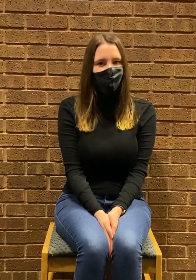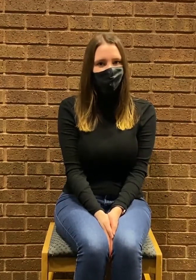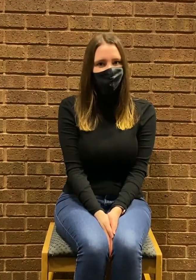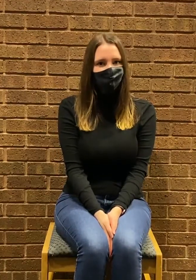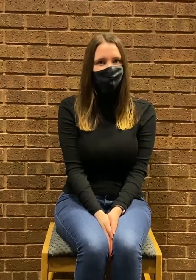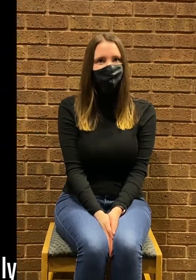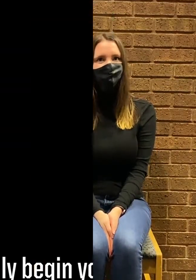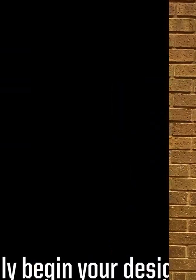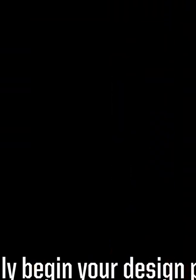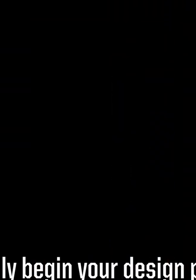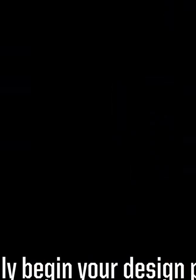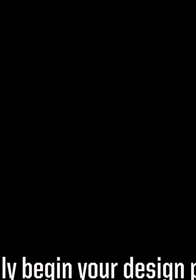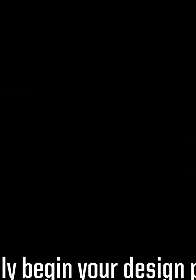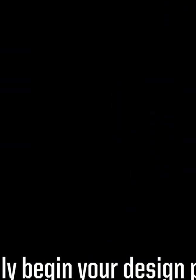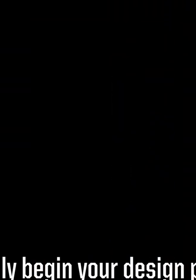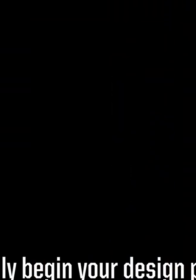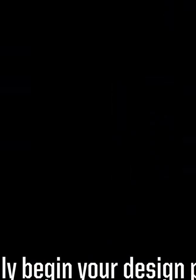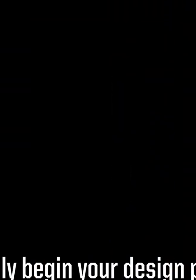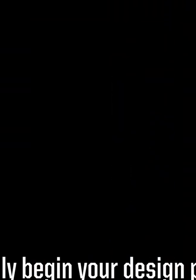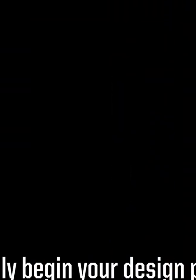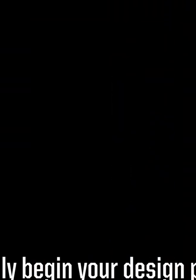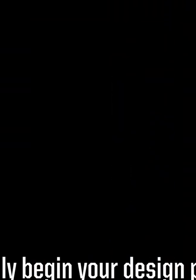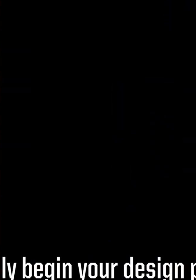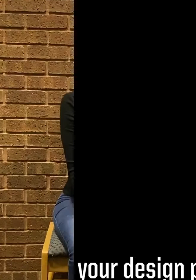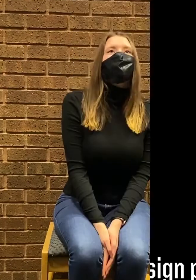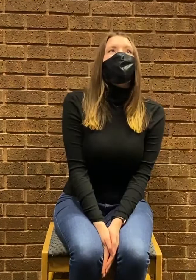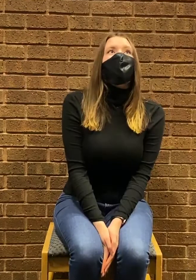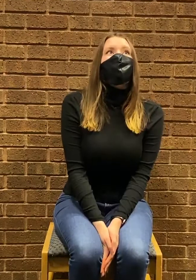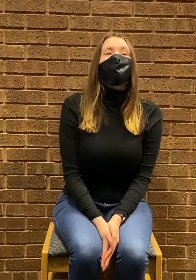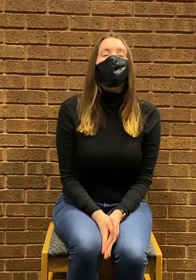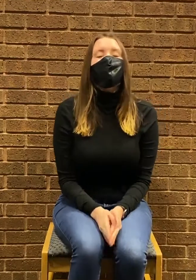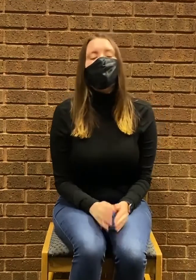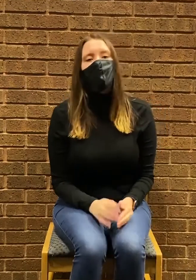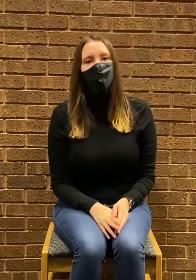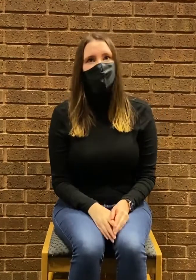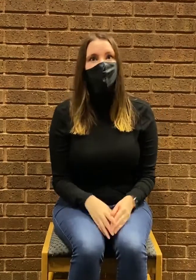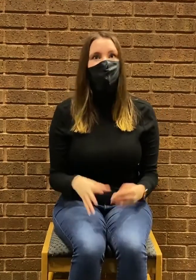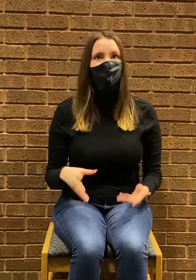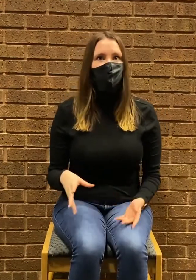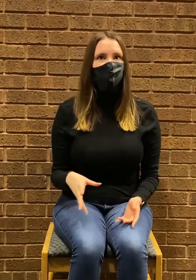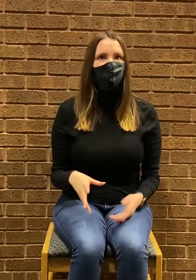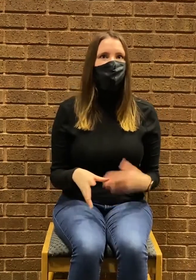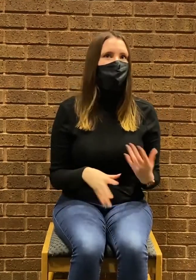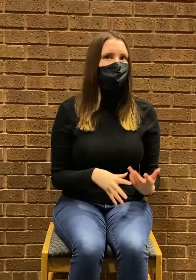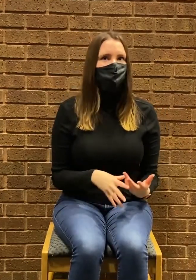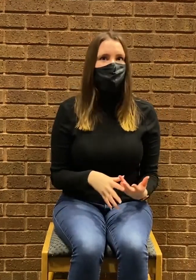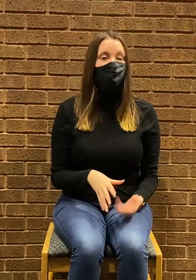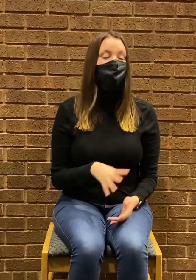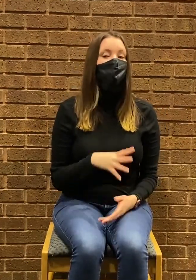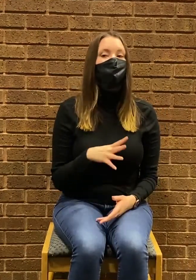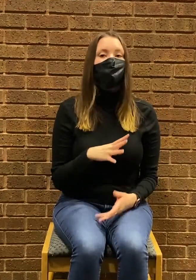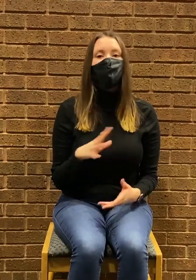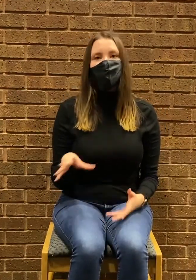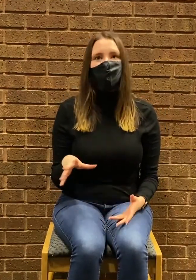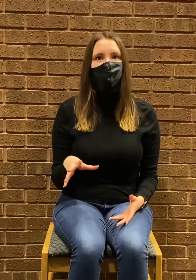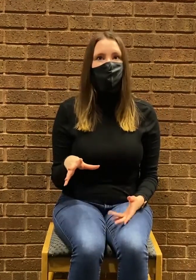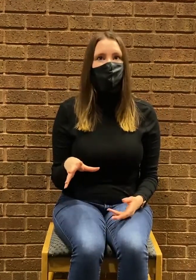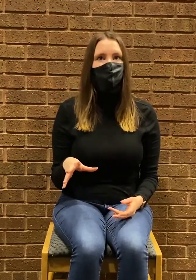arts. How do you typically begin your design process? So to begin my design process we start with reading the script like multiple times through